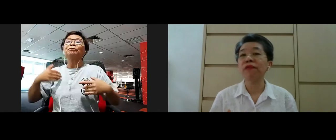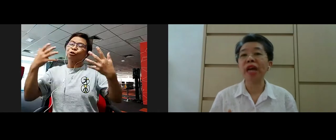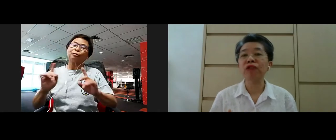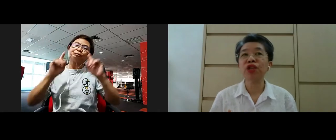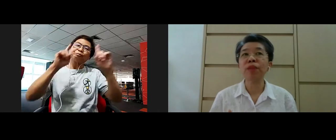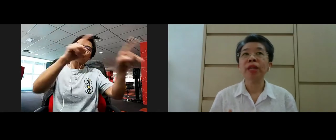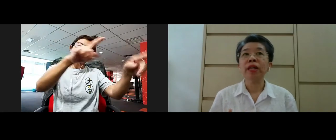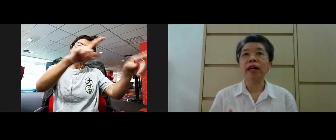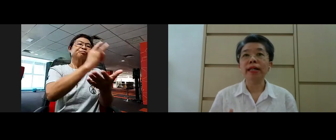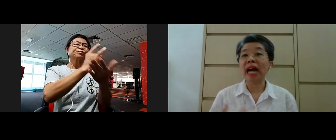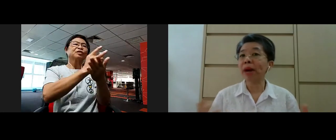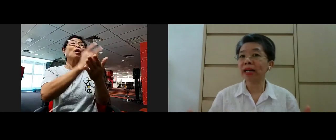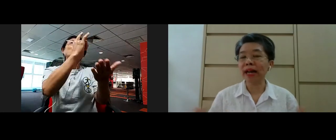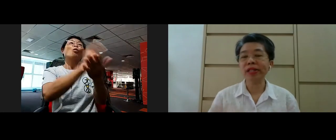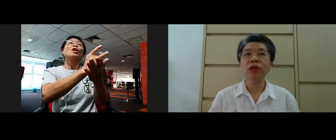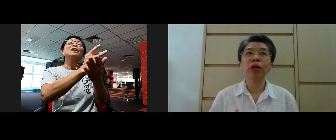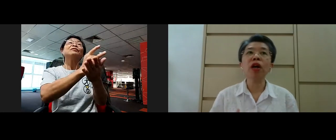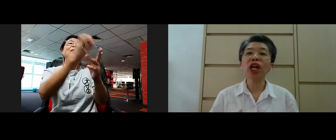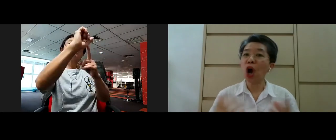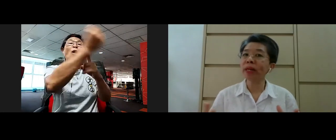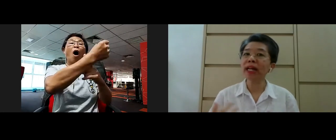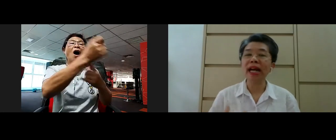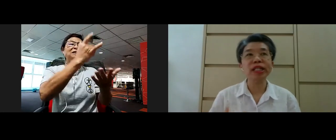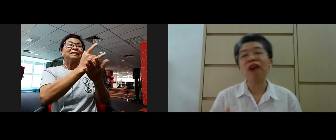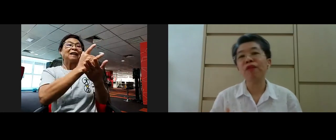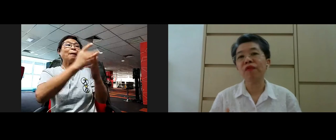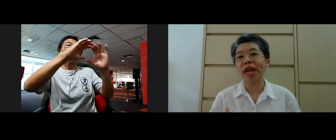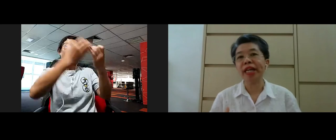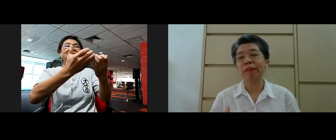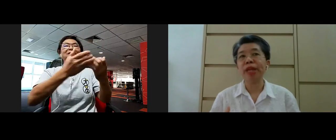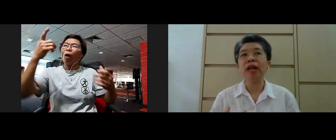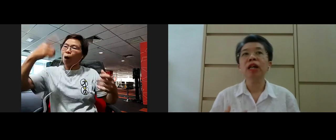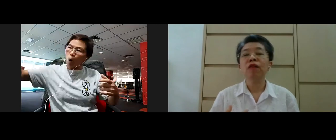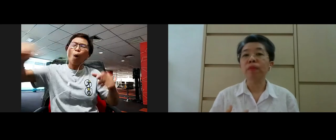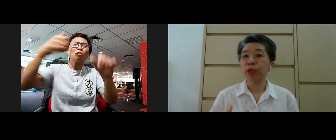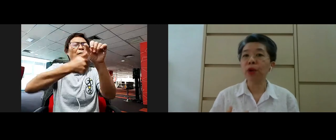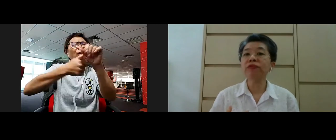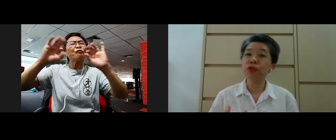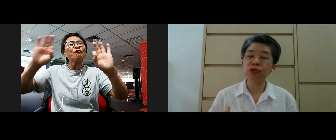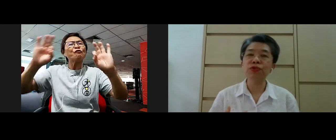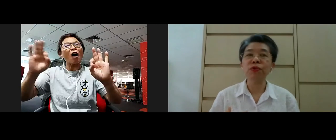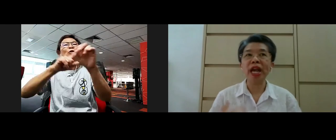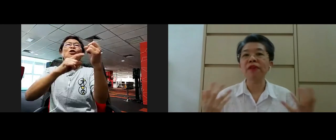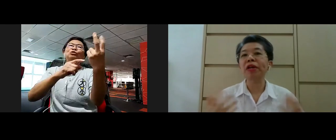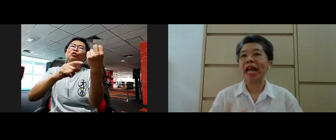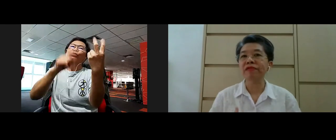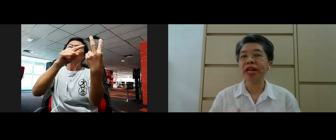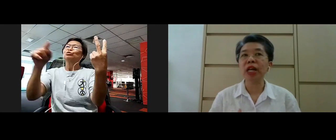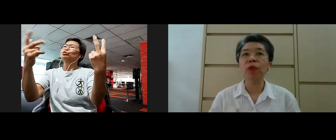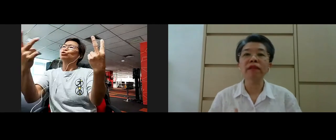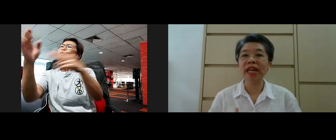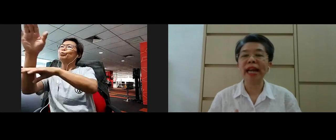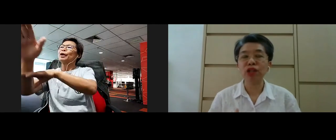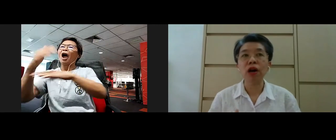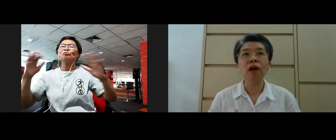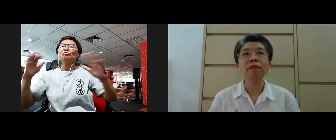Buddhist Fellowship Dharma class, we call it common class, every Friday, yeah? From 12 to 2, we have our gathering